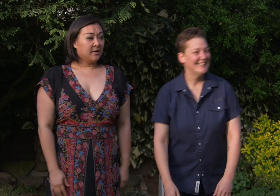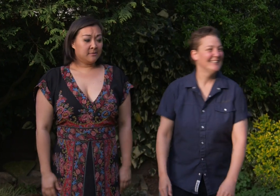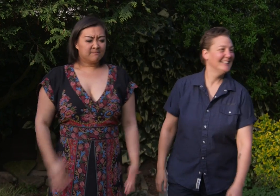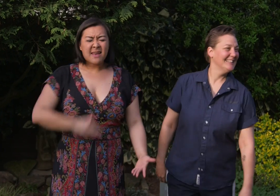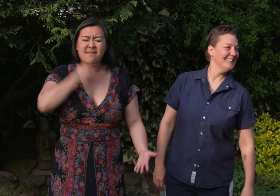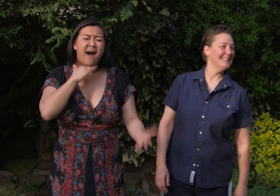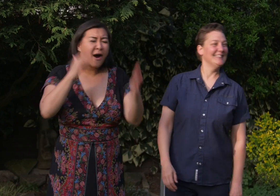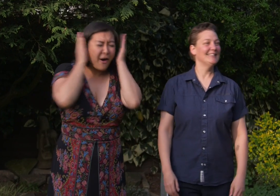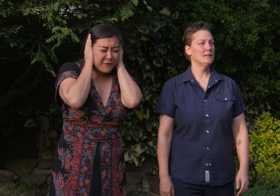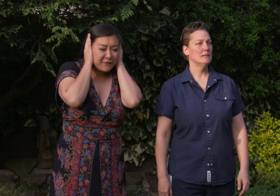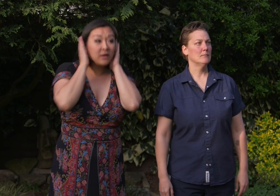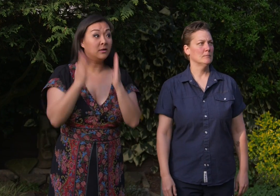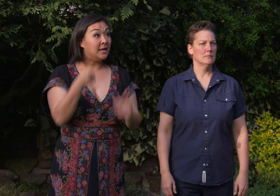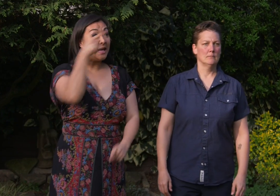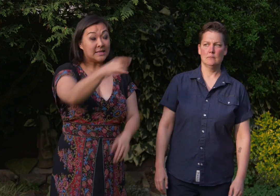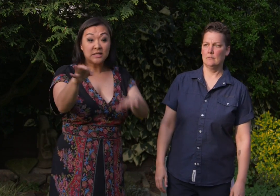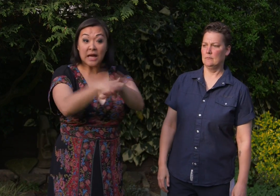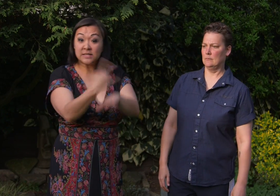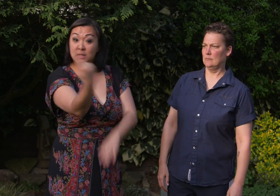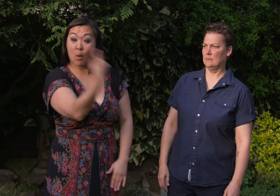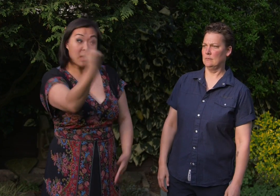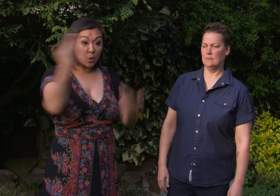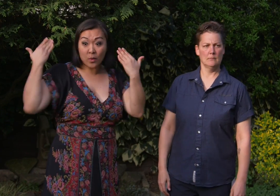Enough! She is engaged to someone else, okay?